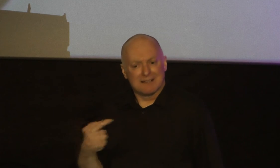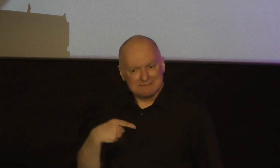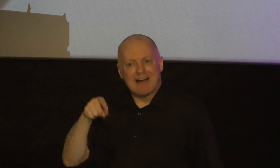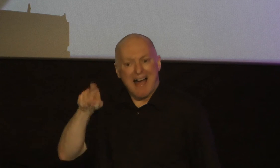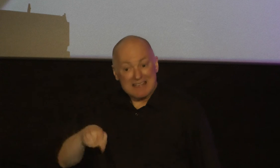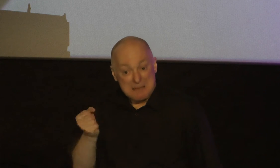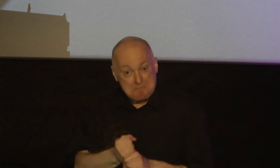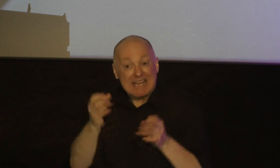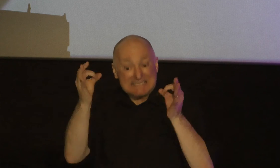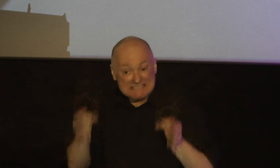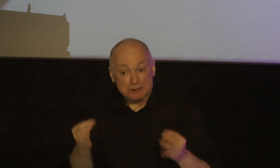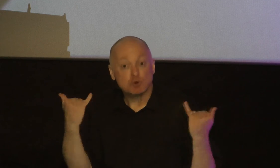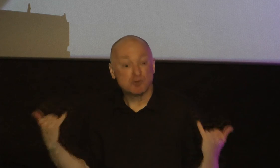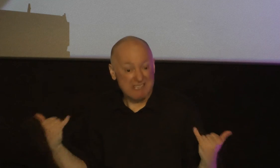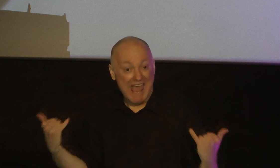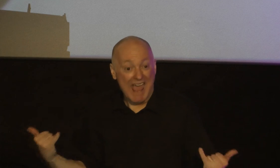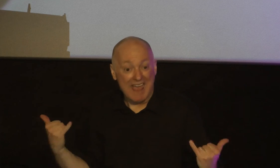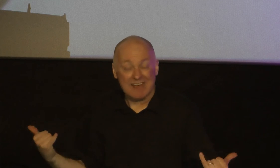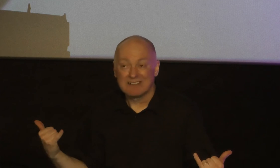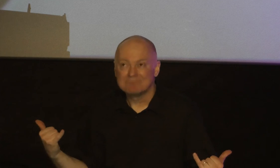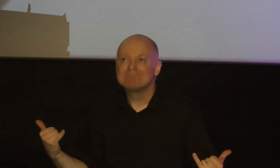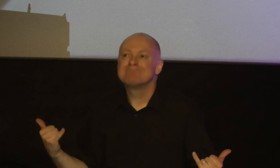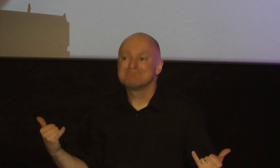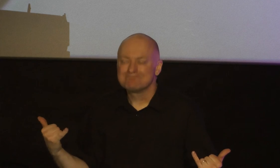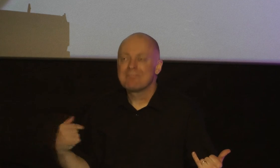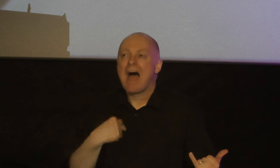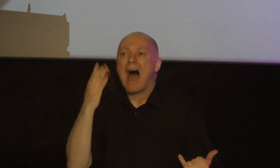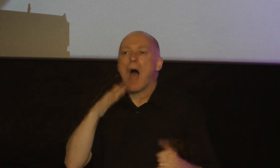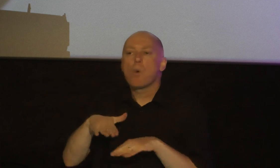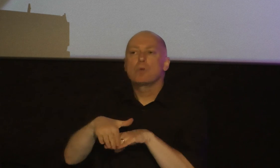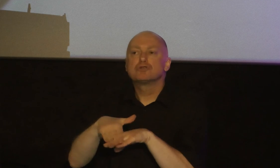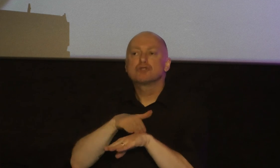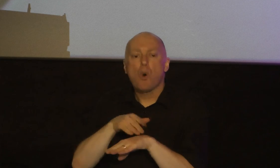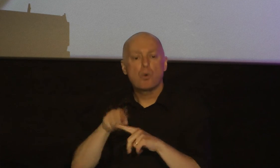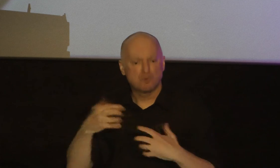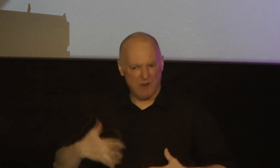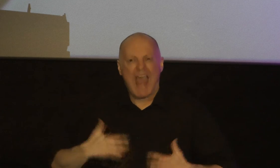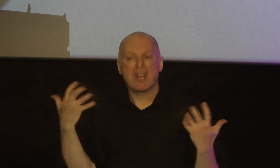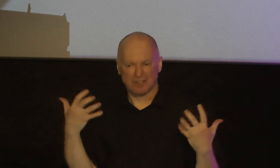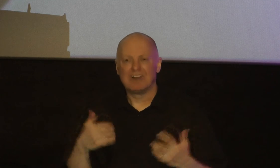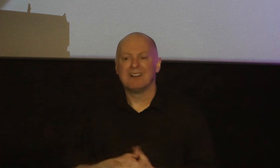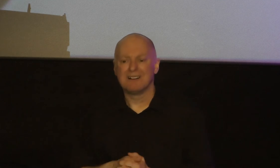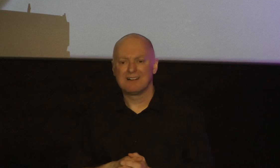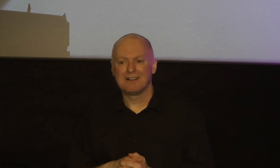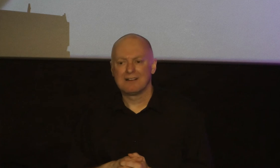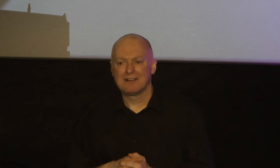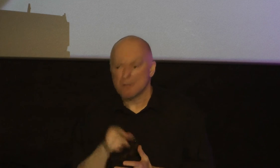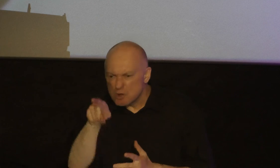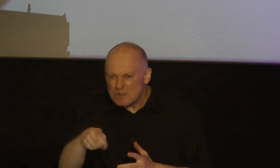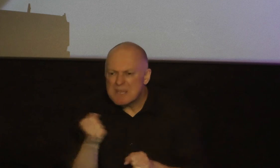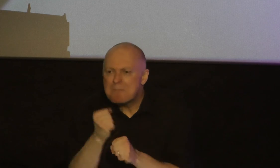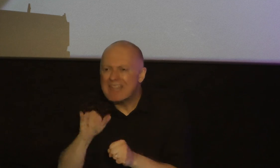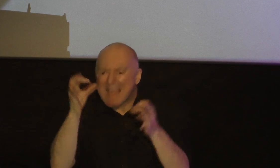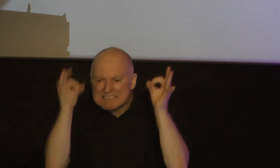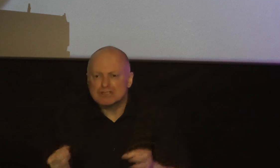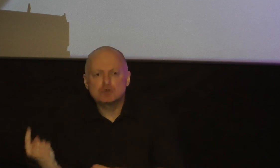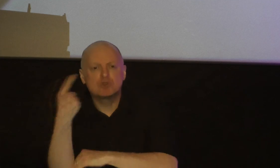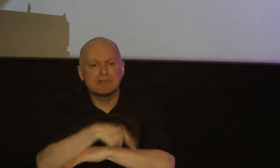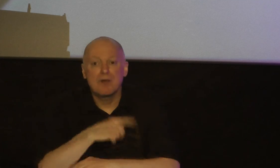decision today that I'm going to be slow to anger would you make that decision today just right now